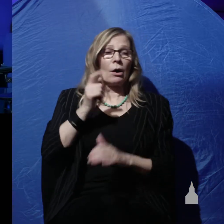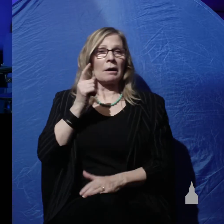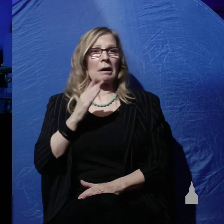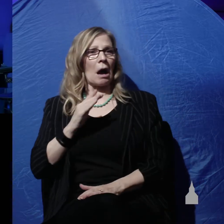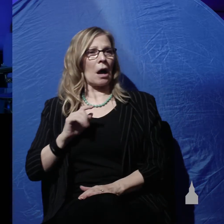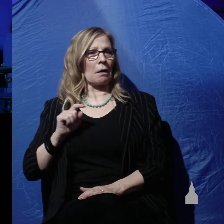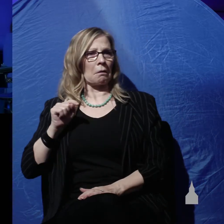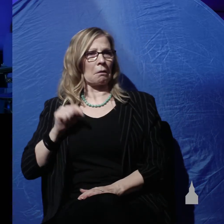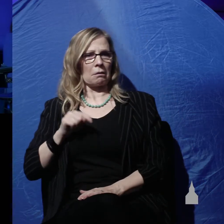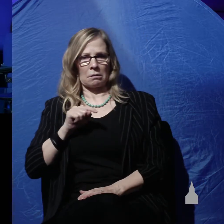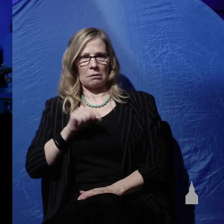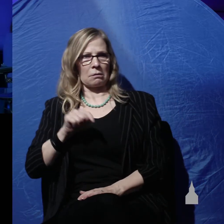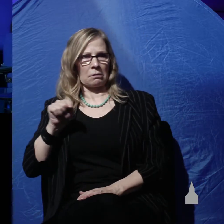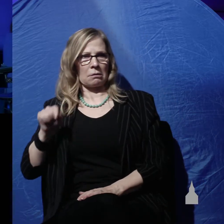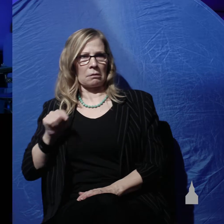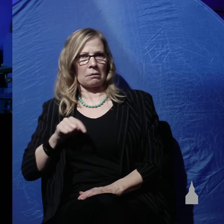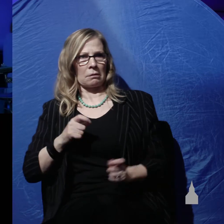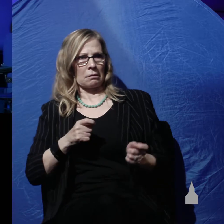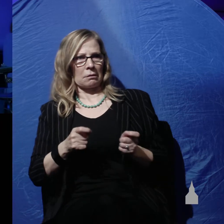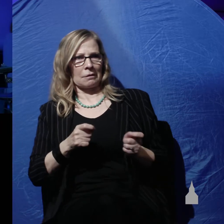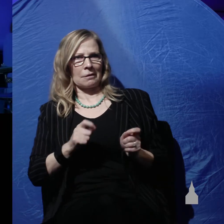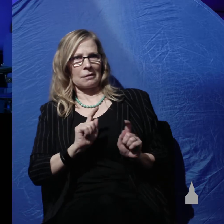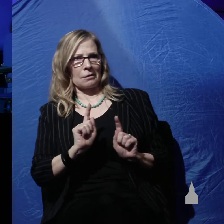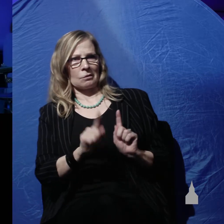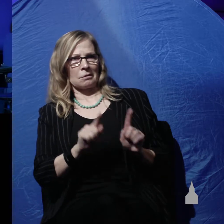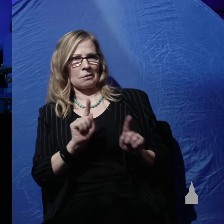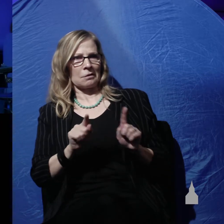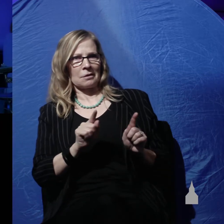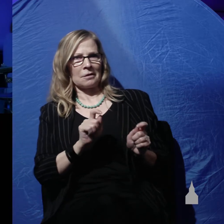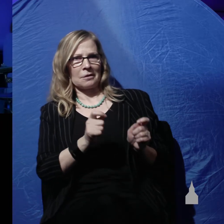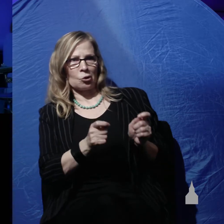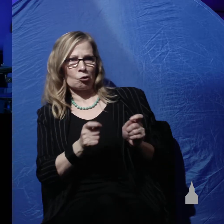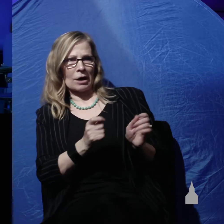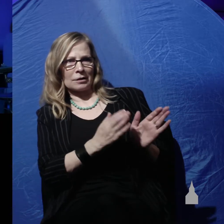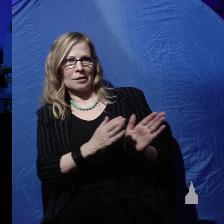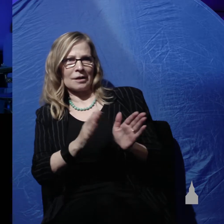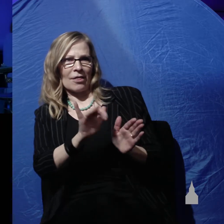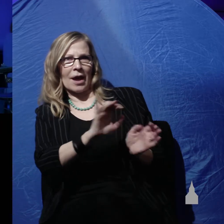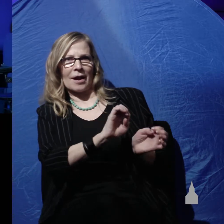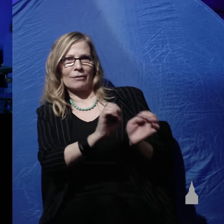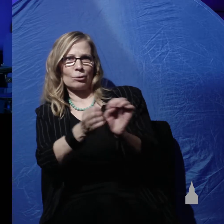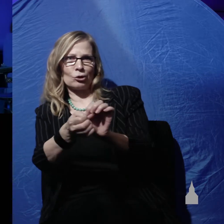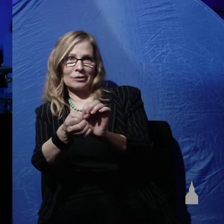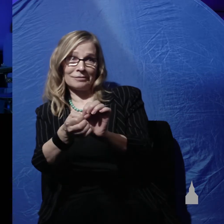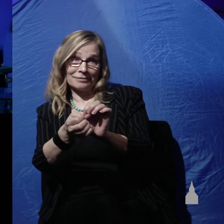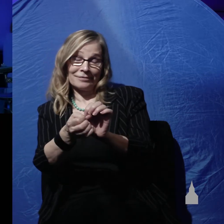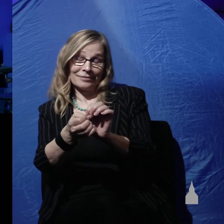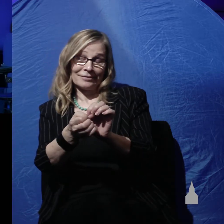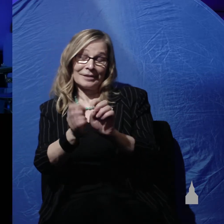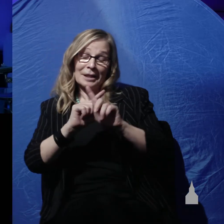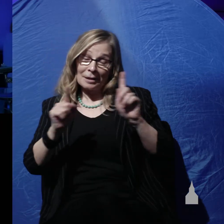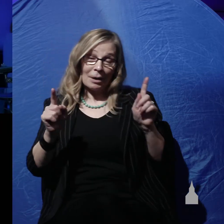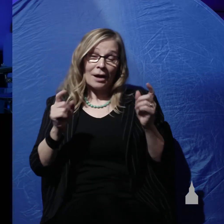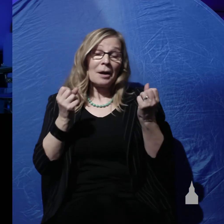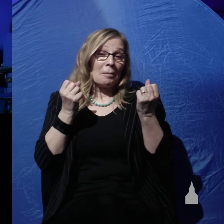controlled or directed that evolution. But there are many Christians who reject biological evolution